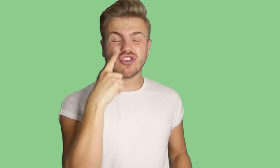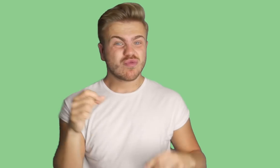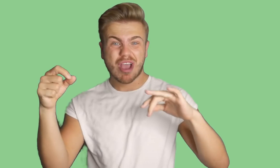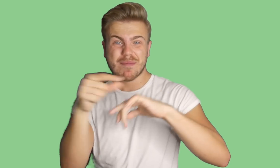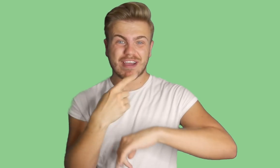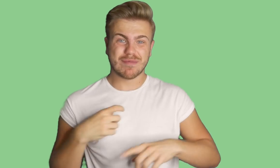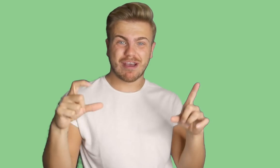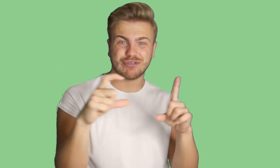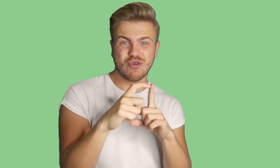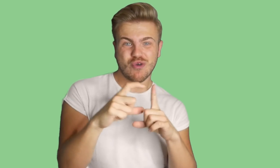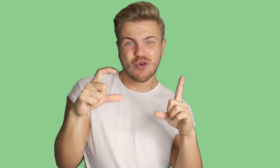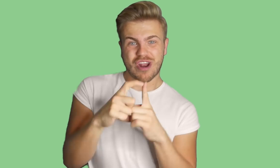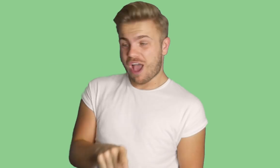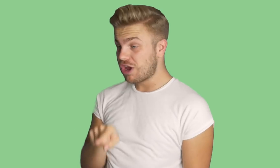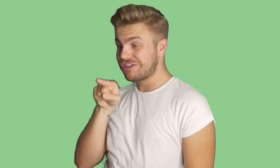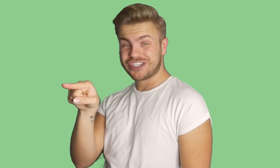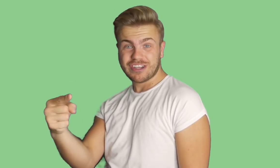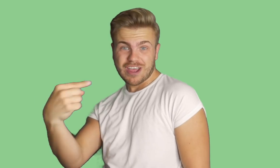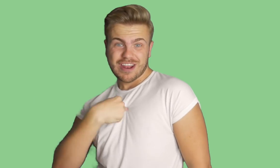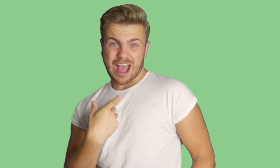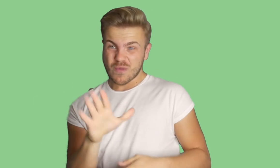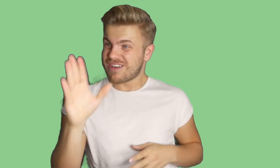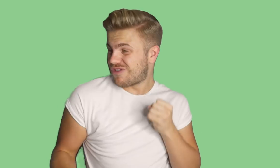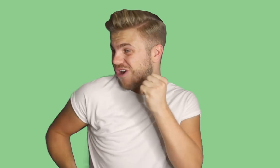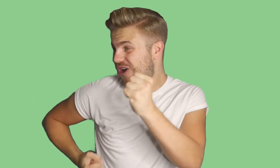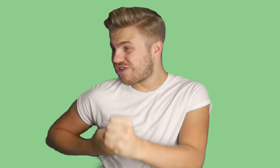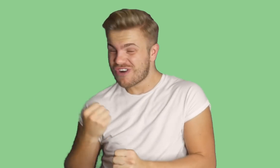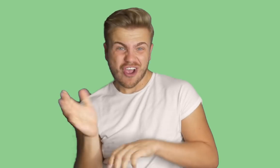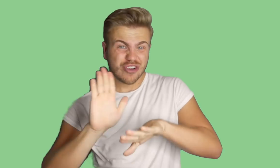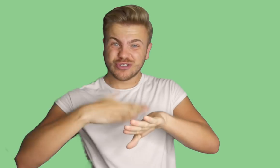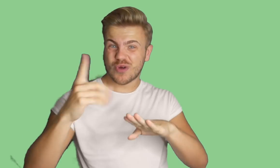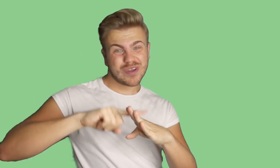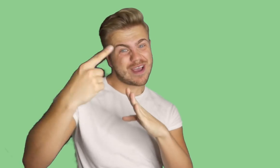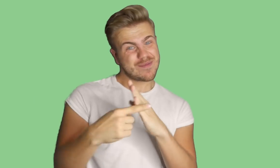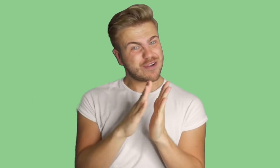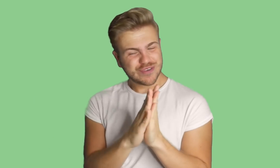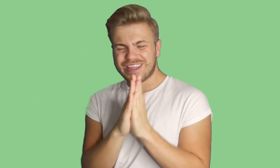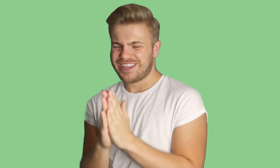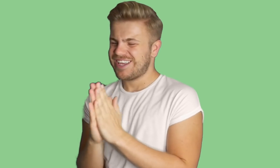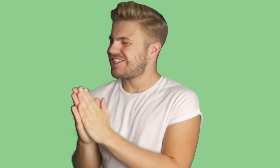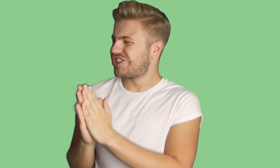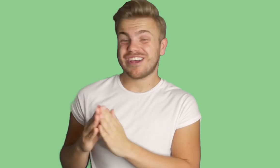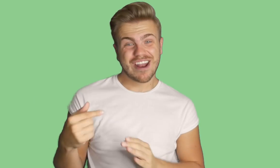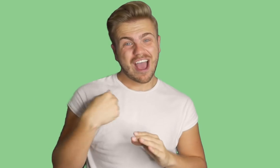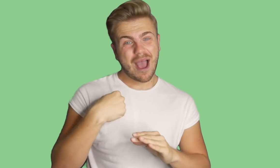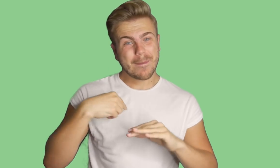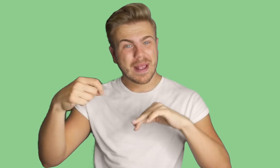you can't marry my daughter She and I went on the run, don't care about religion I'm gonna